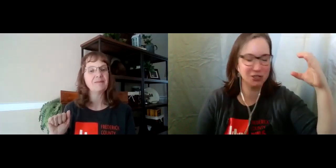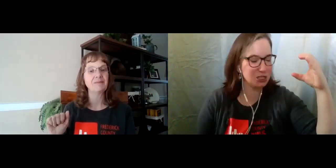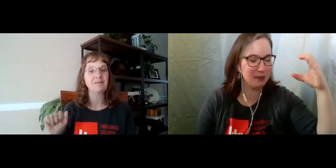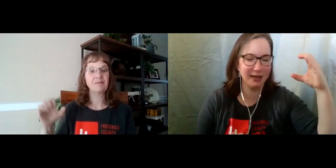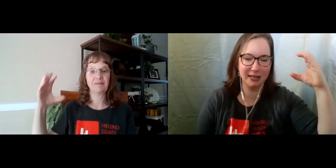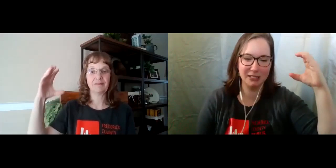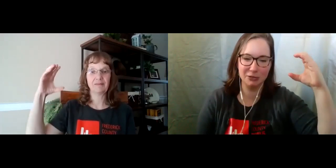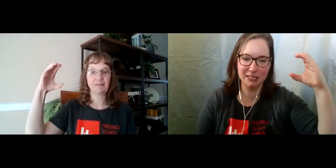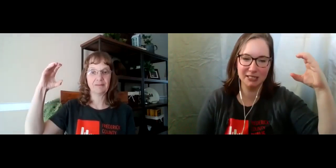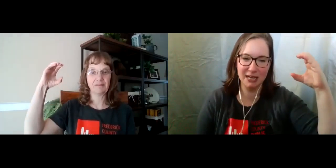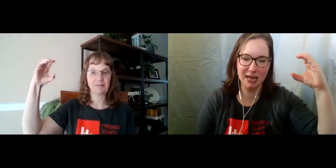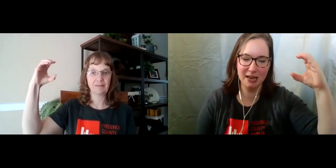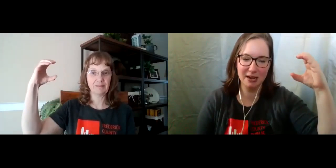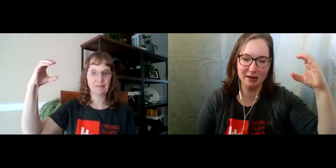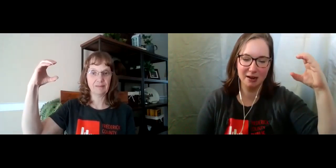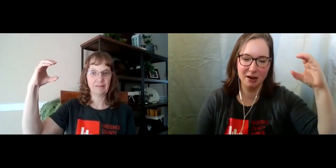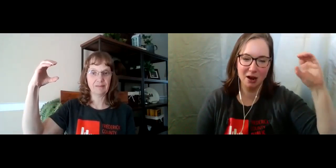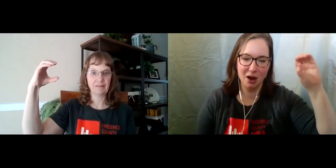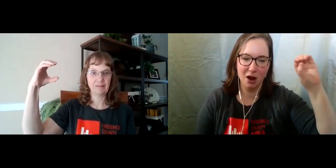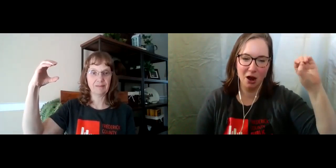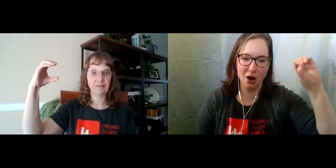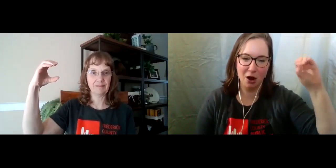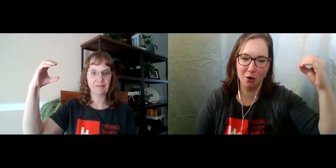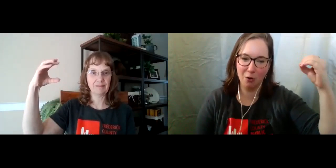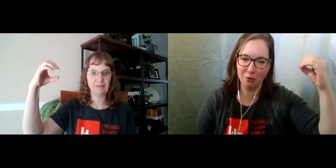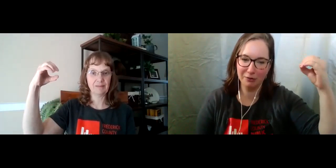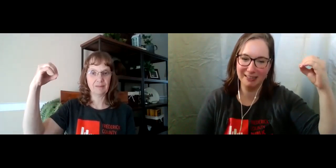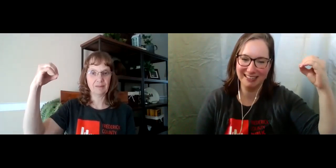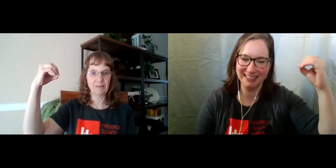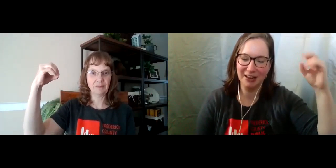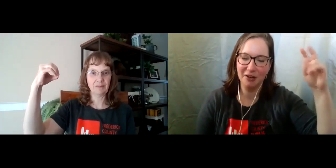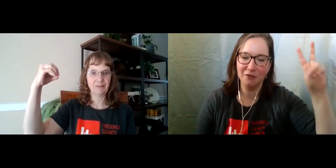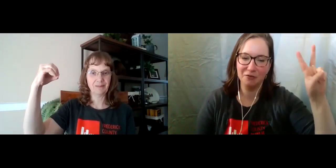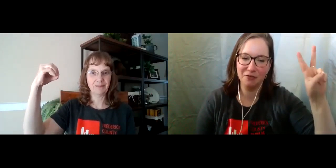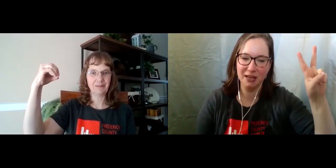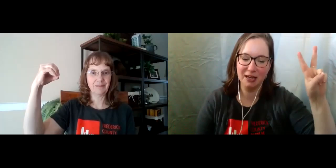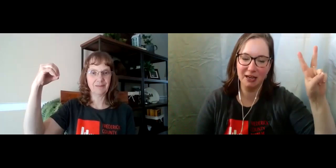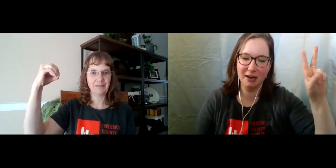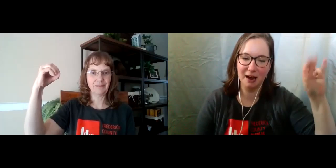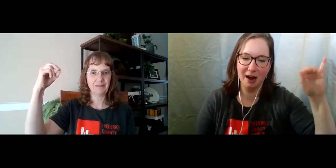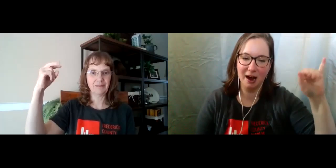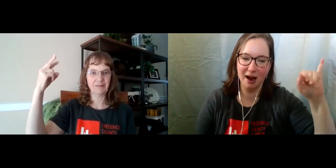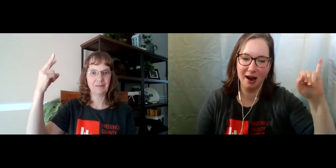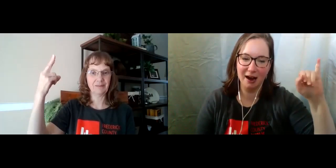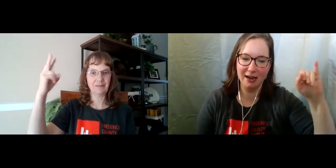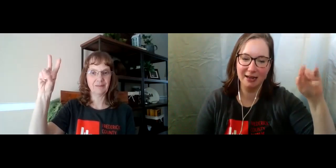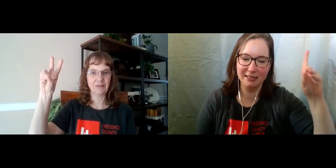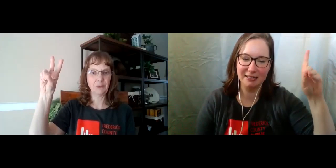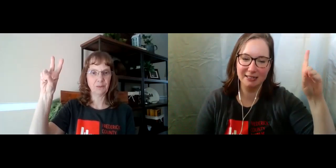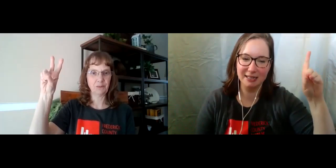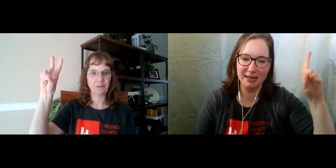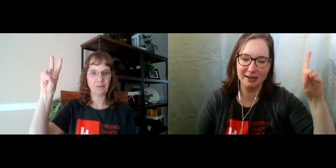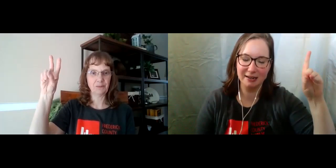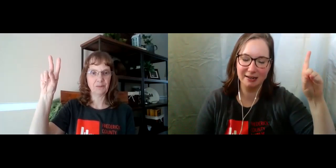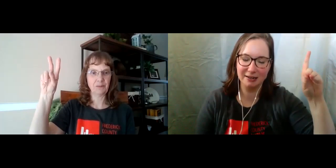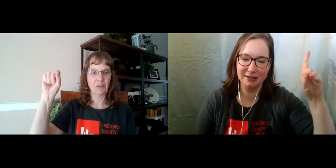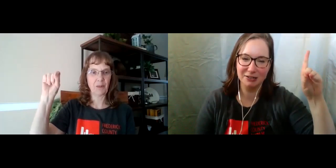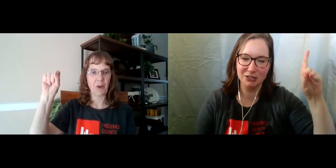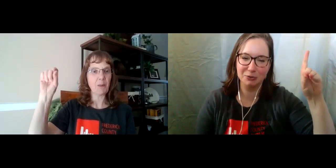spelling it. So C-O-V-I-D. So we're just